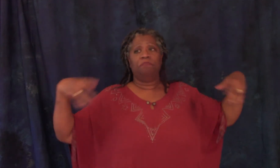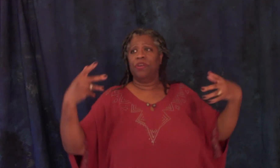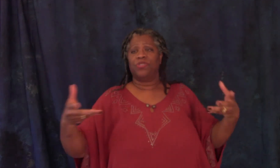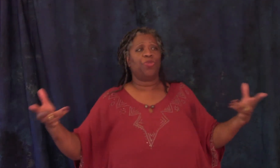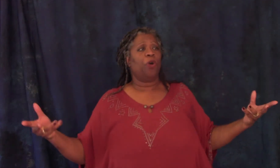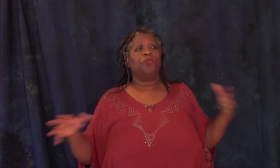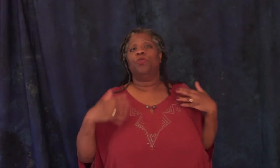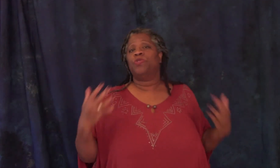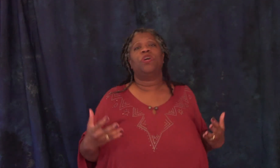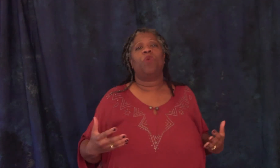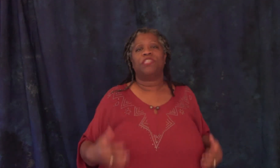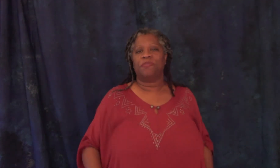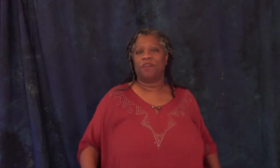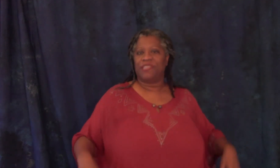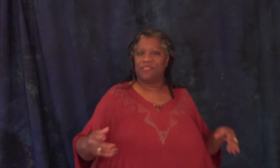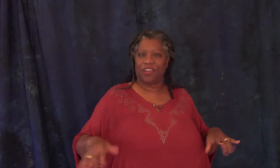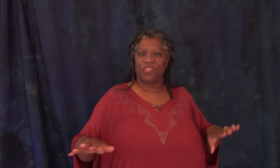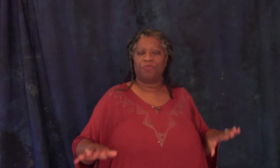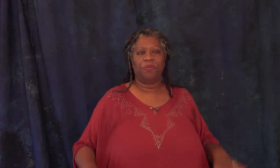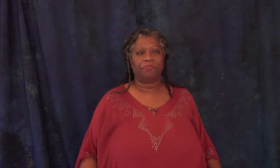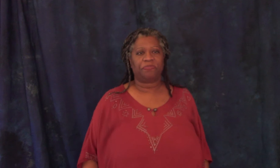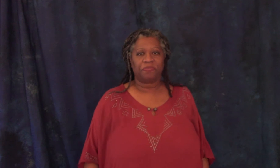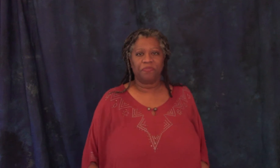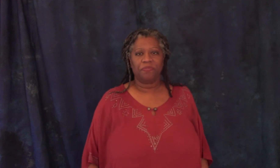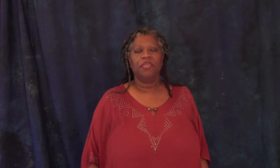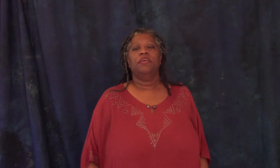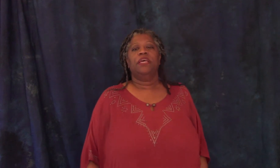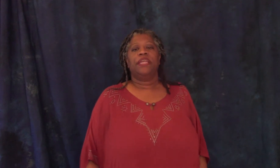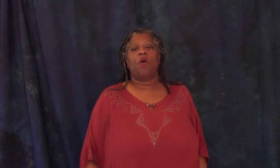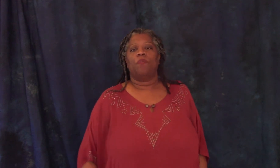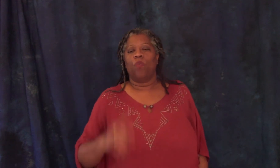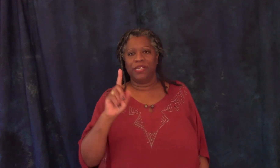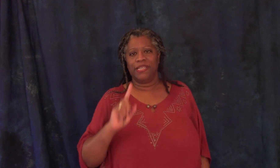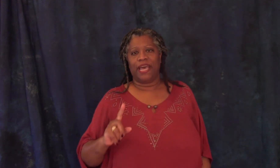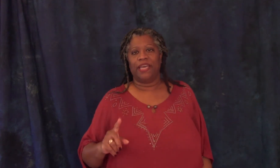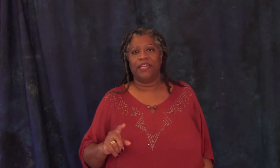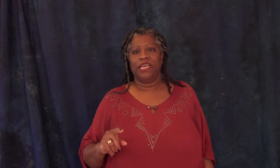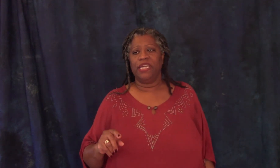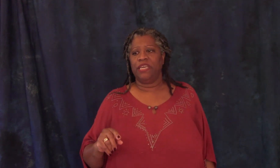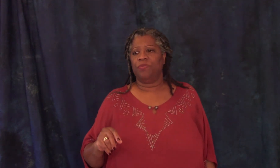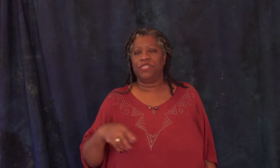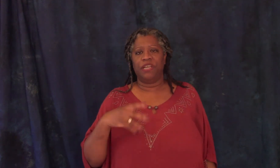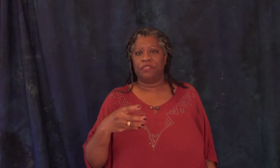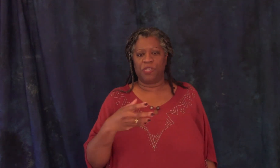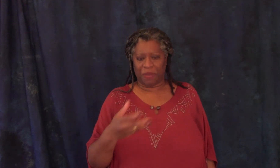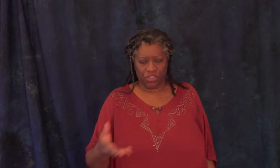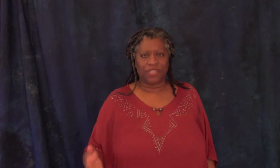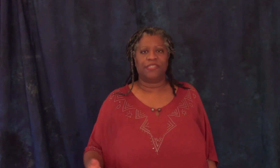mirrors in the throne in the room so he could watch himself as he sat on his throne now once a day he would dispense justice